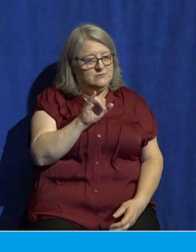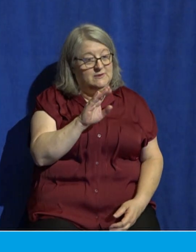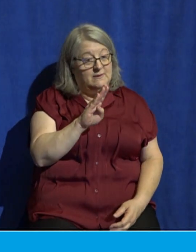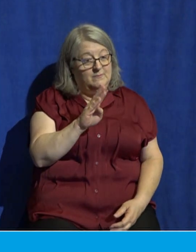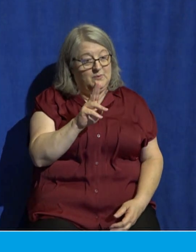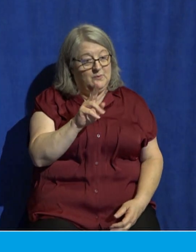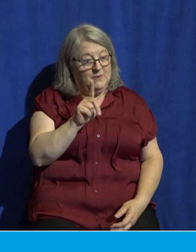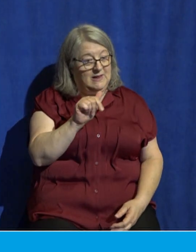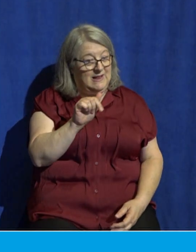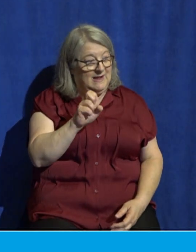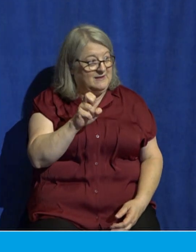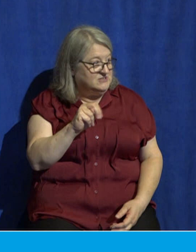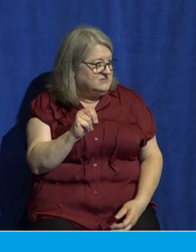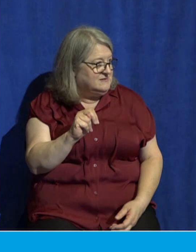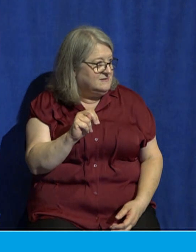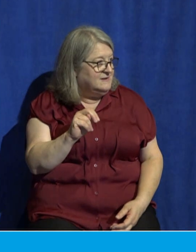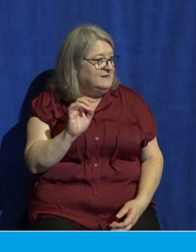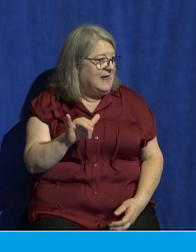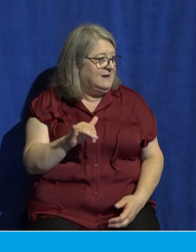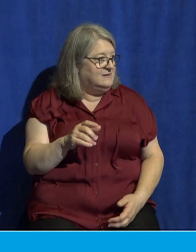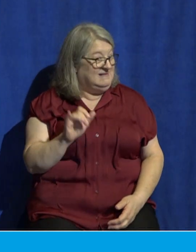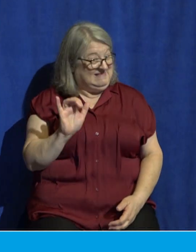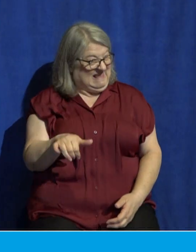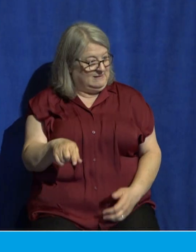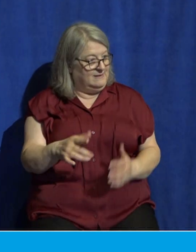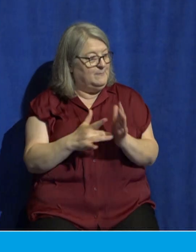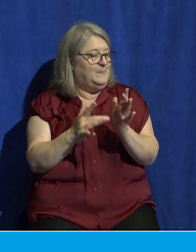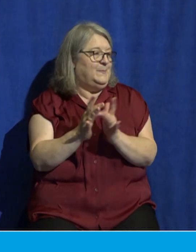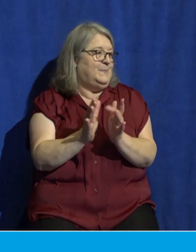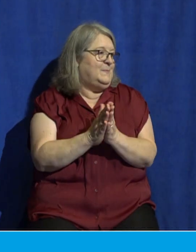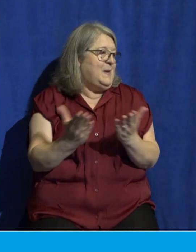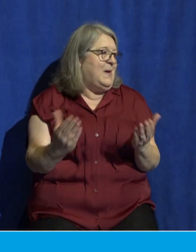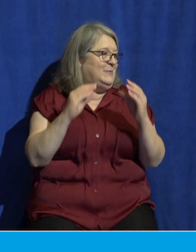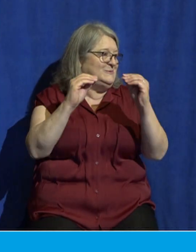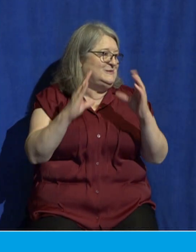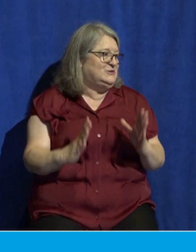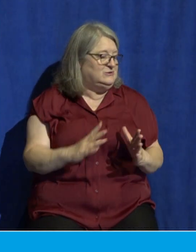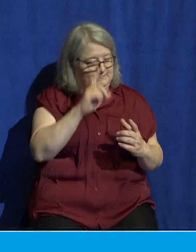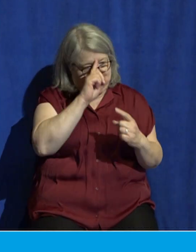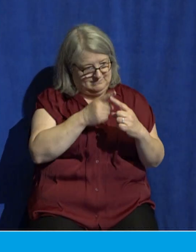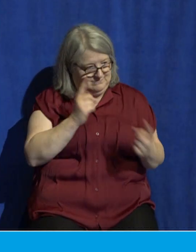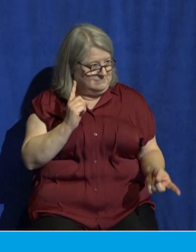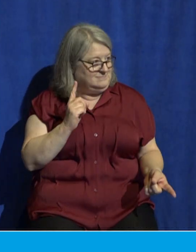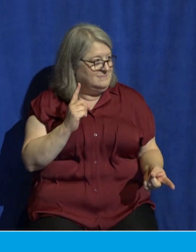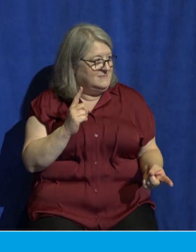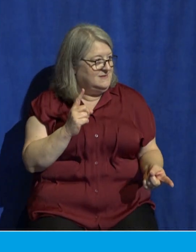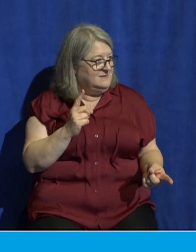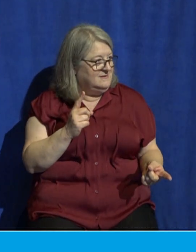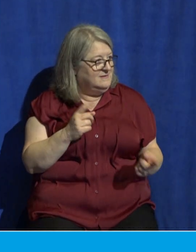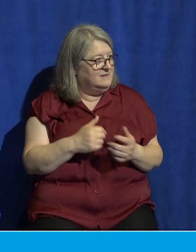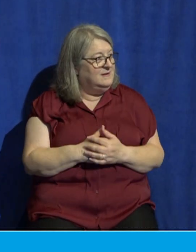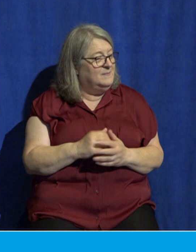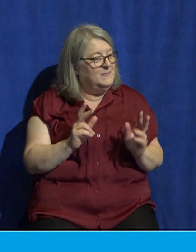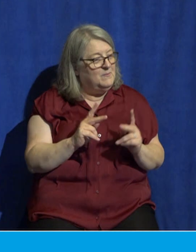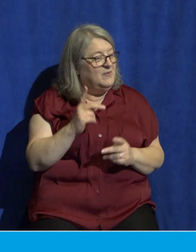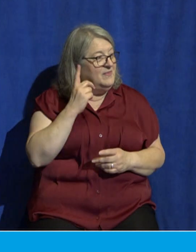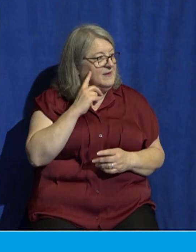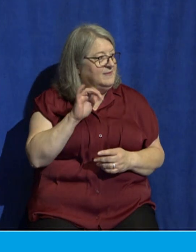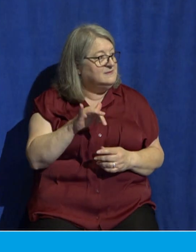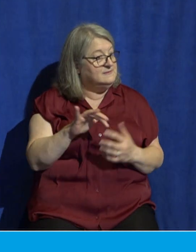begin to disagree. Almost everybody agrees that what we just finished reading is talking about the destruction of the temple